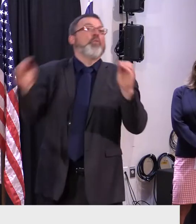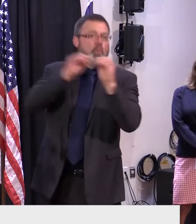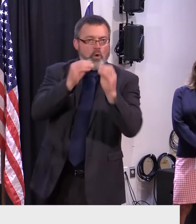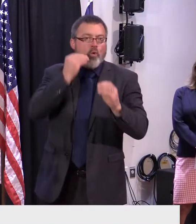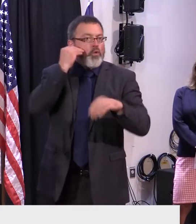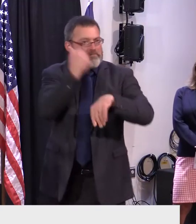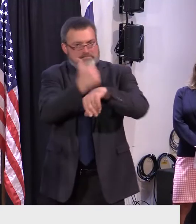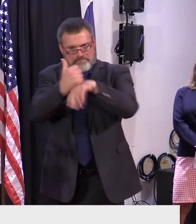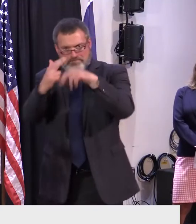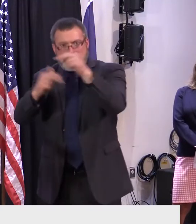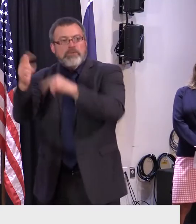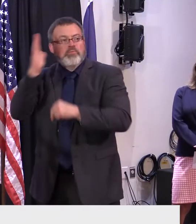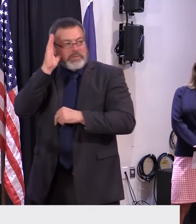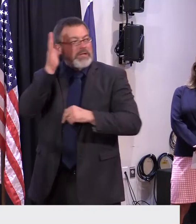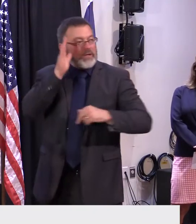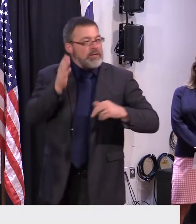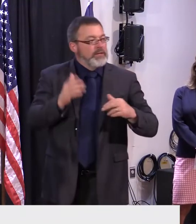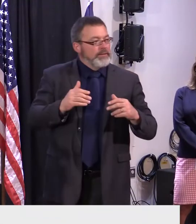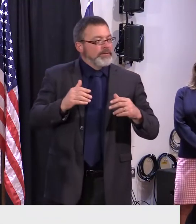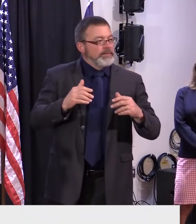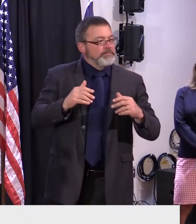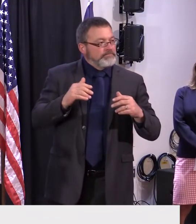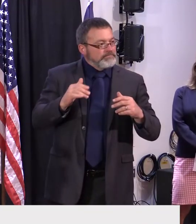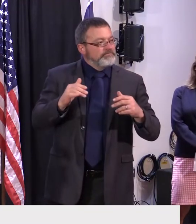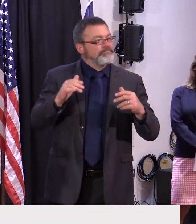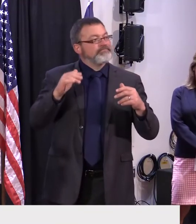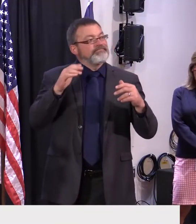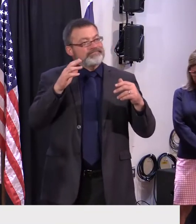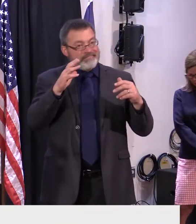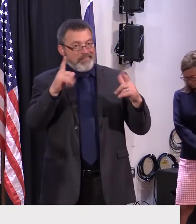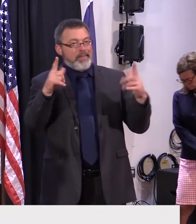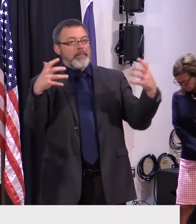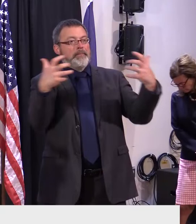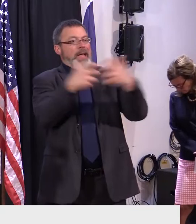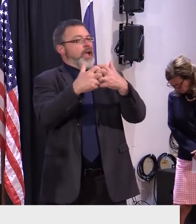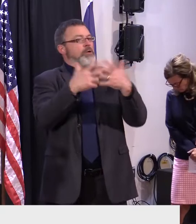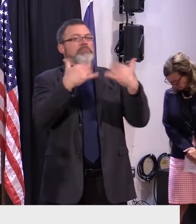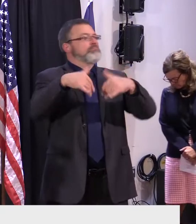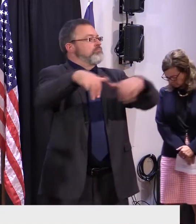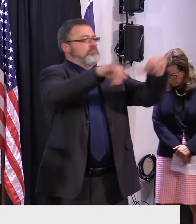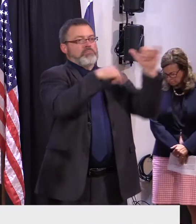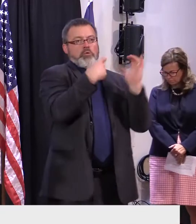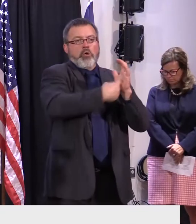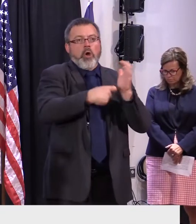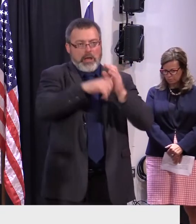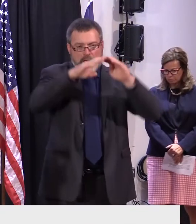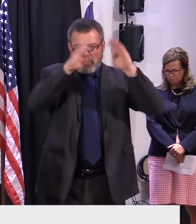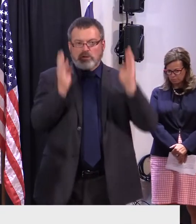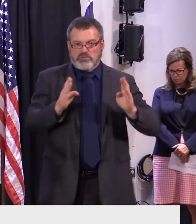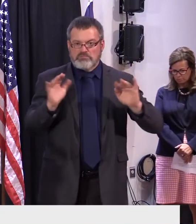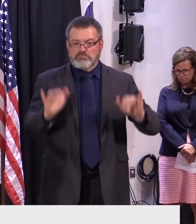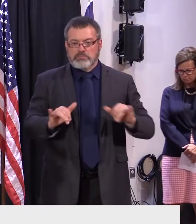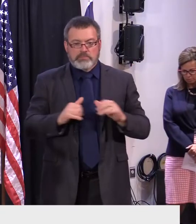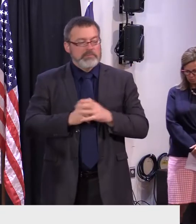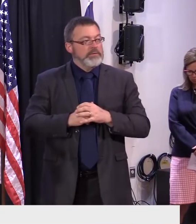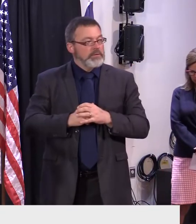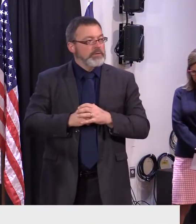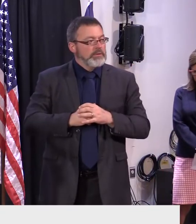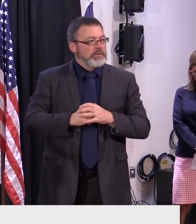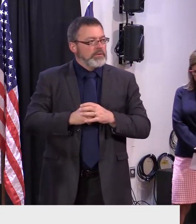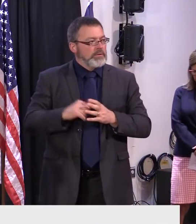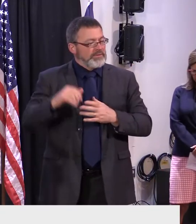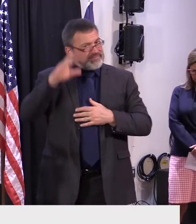market rate housing in addition to that. And, you know, one sign that the housing is being worked on, people who are building